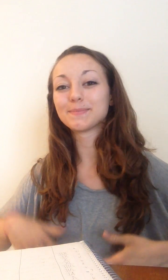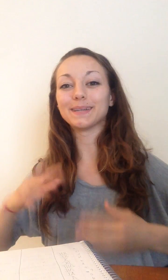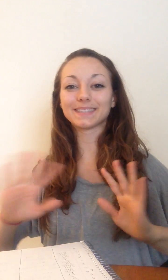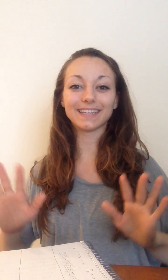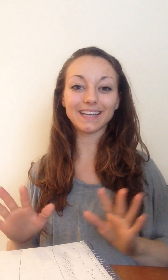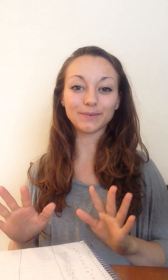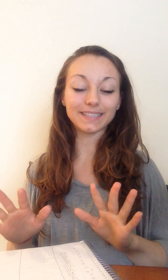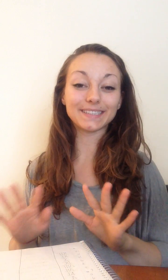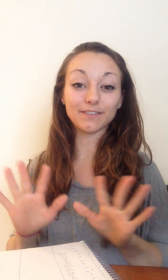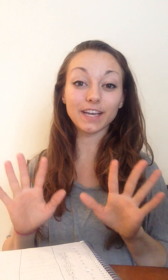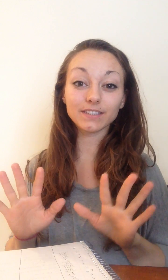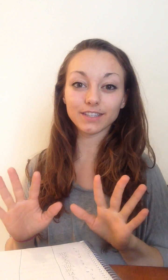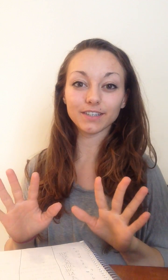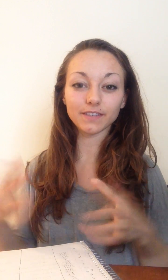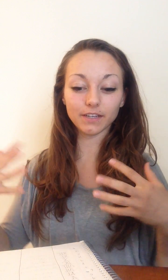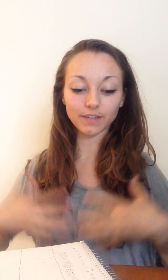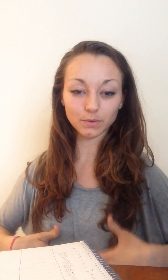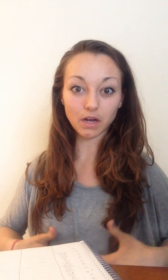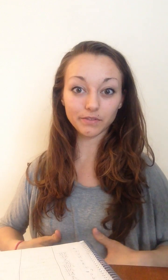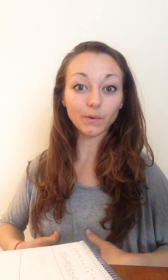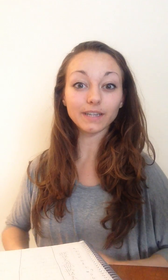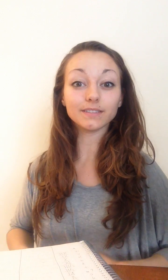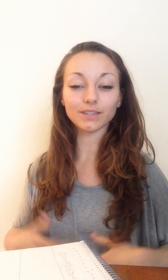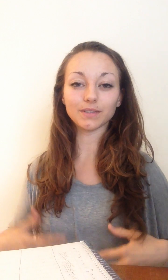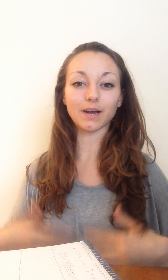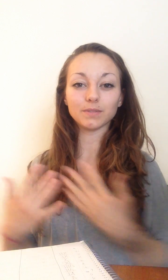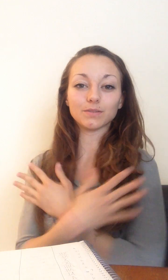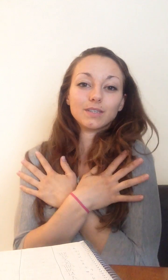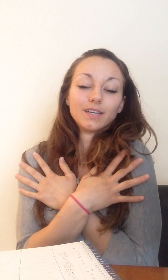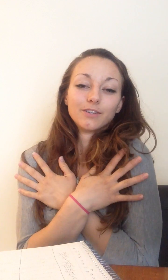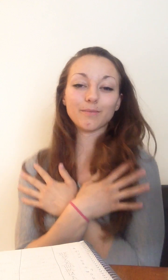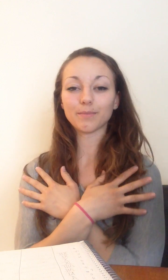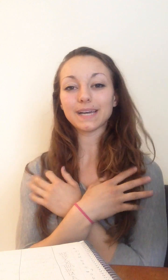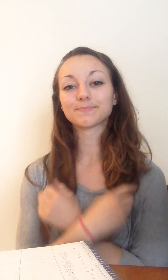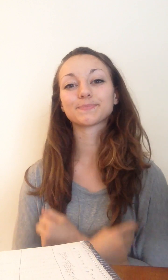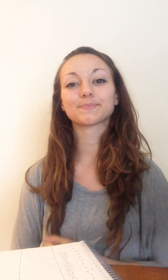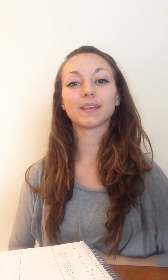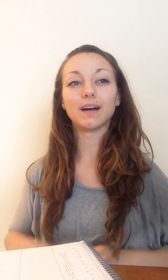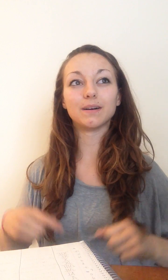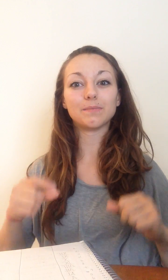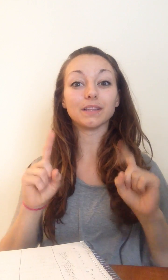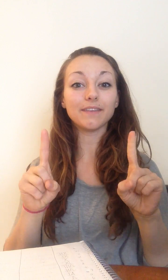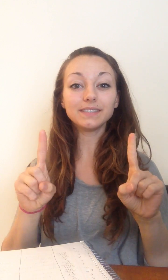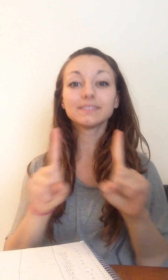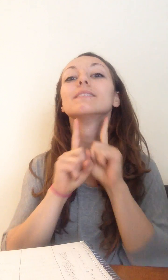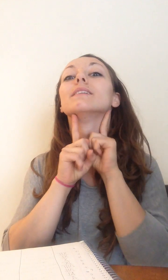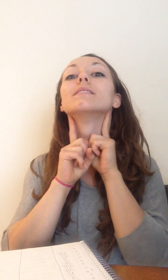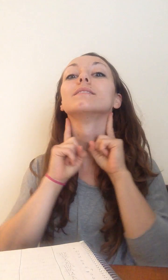But anyways, the vagus nerve innervates with all of your organs. So that helps you remember that. Eleven is